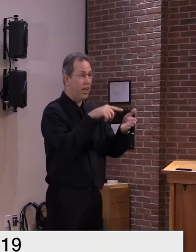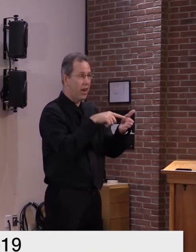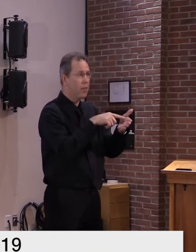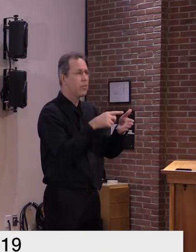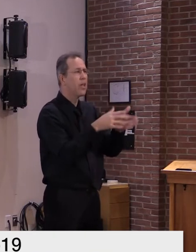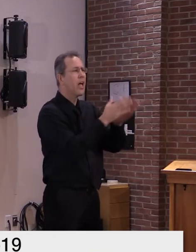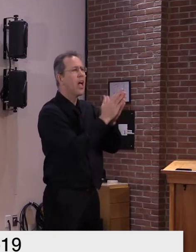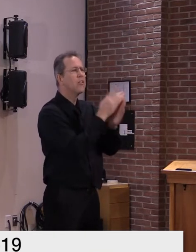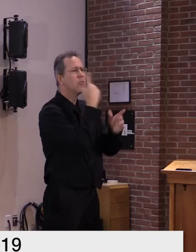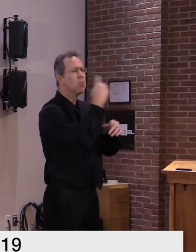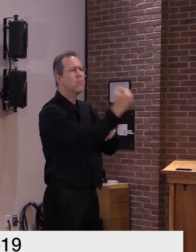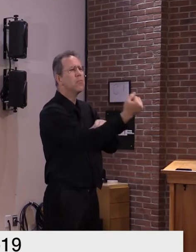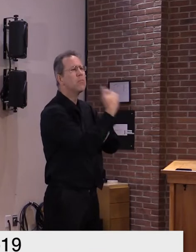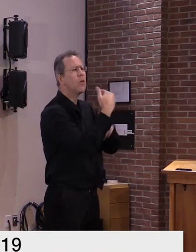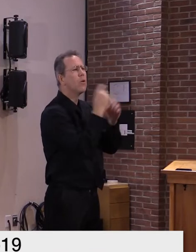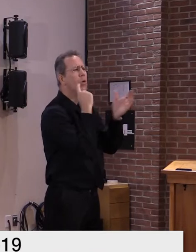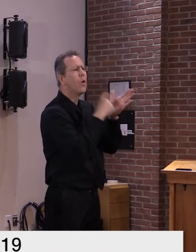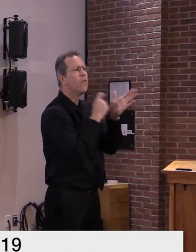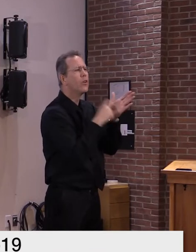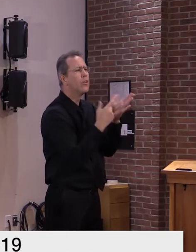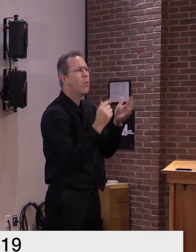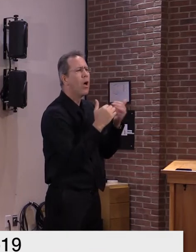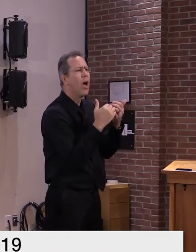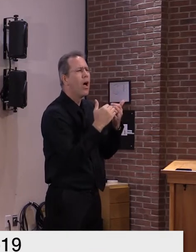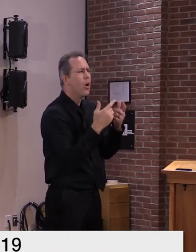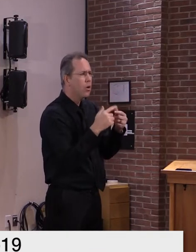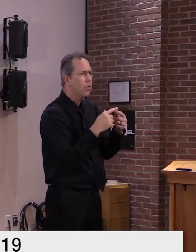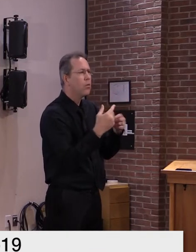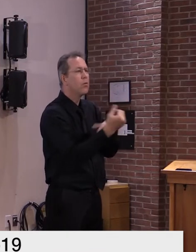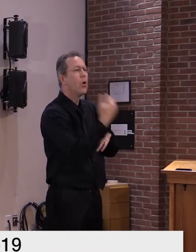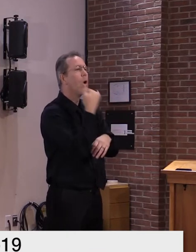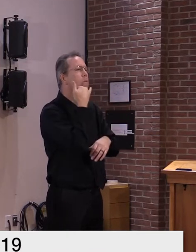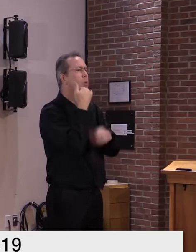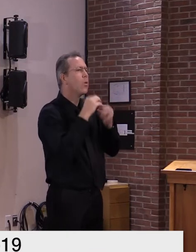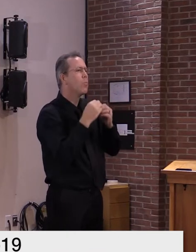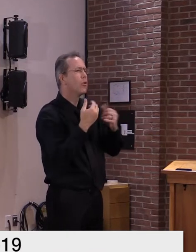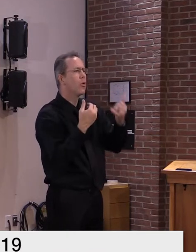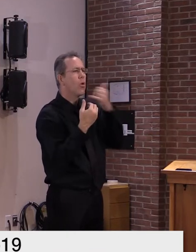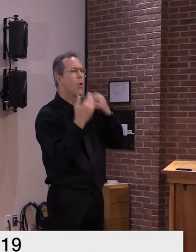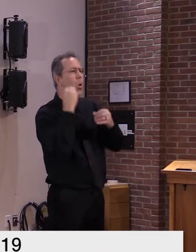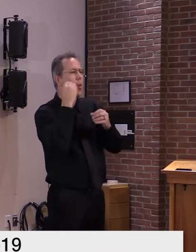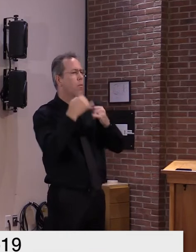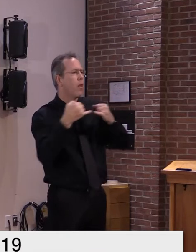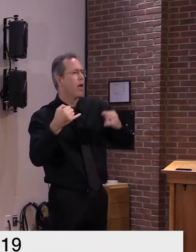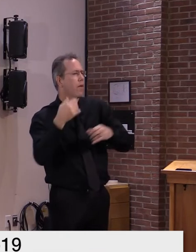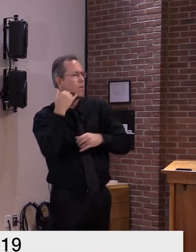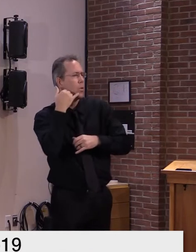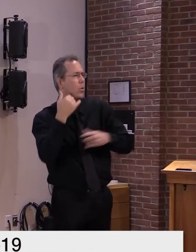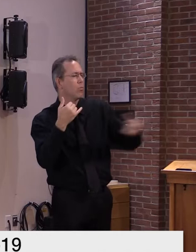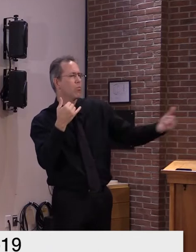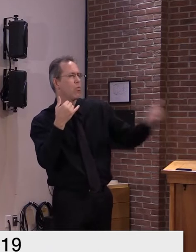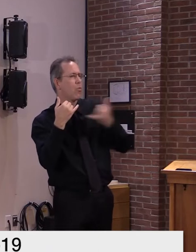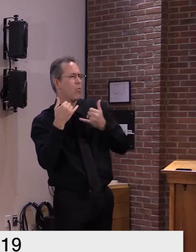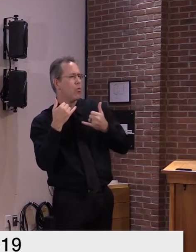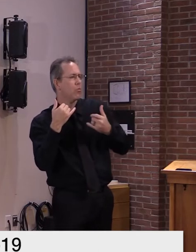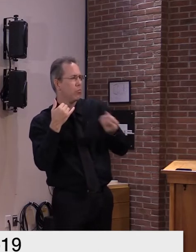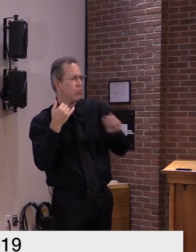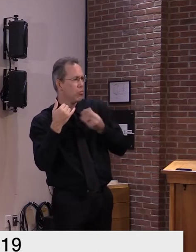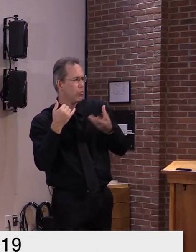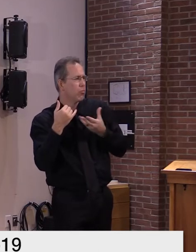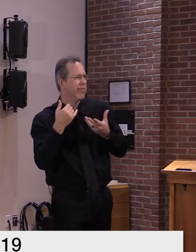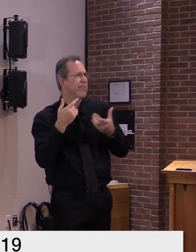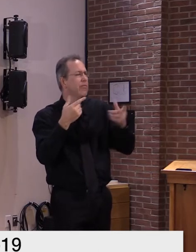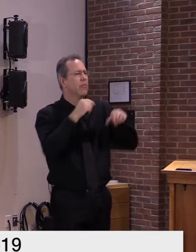on your home phone um that is a it's a through a reverse dialing function that the uh vermont alert system